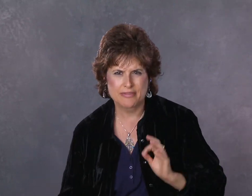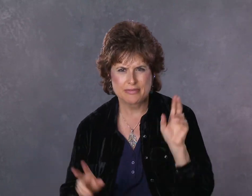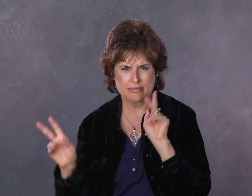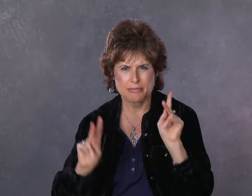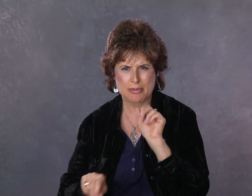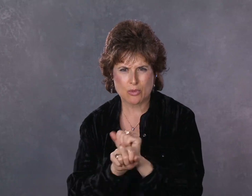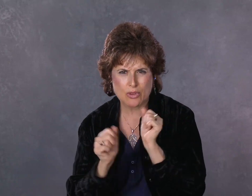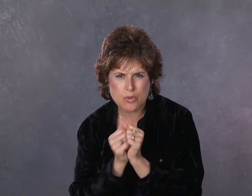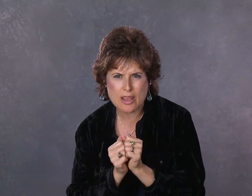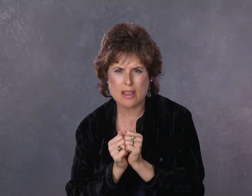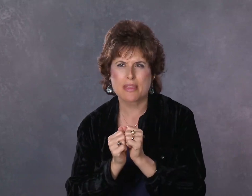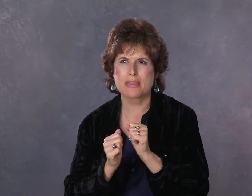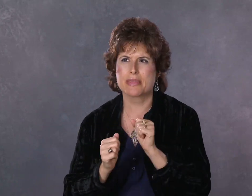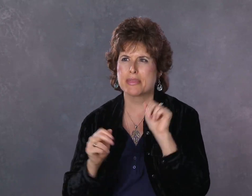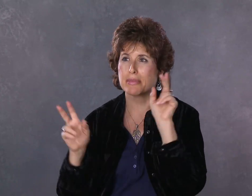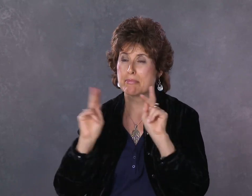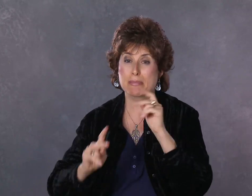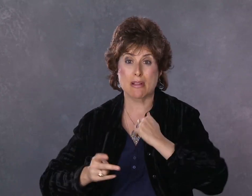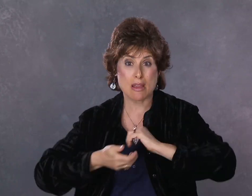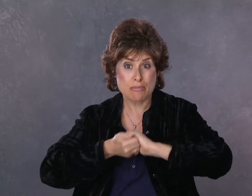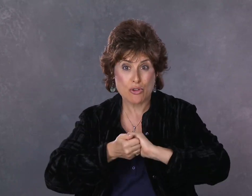teamwork and the staff that I work with.